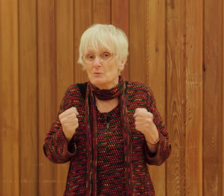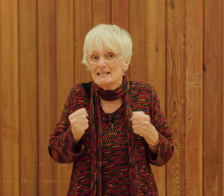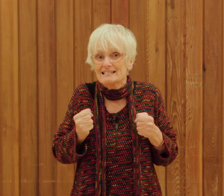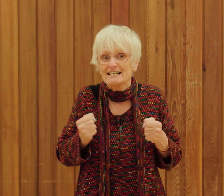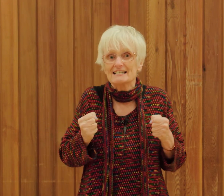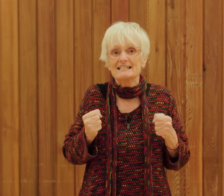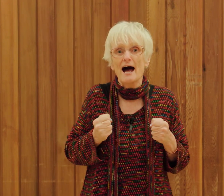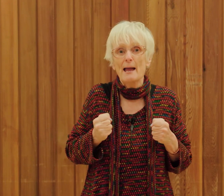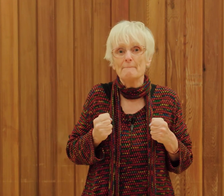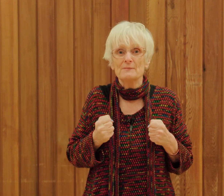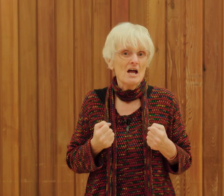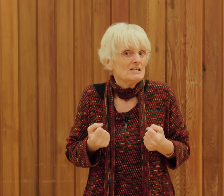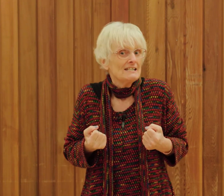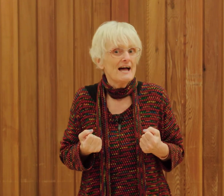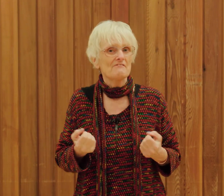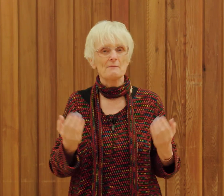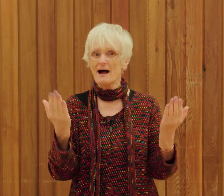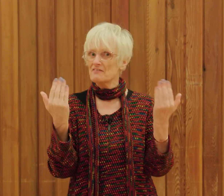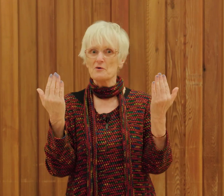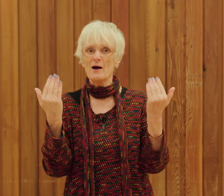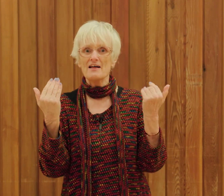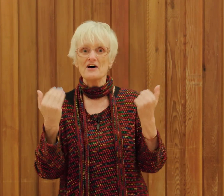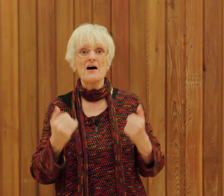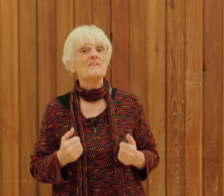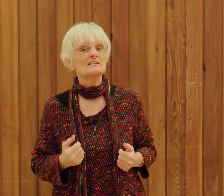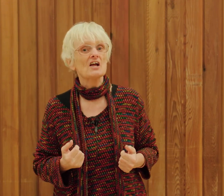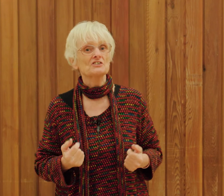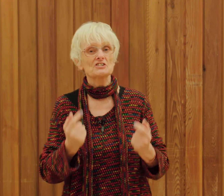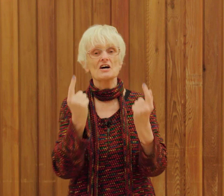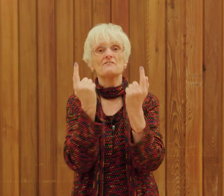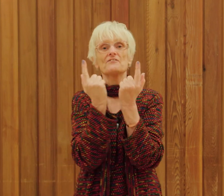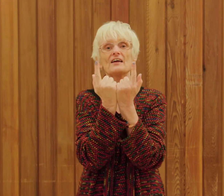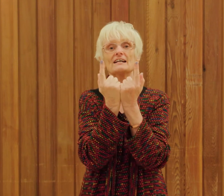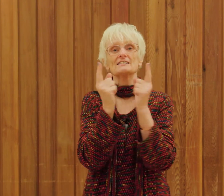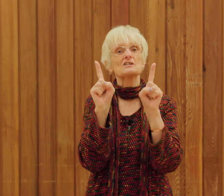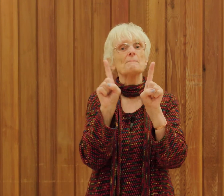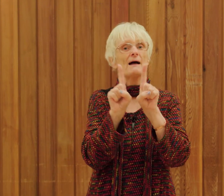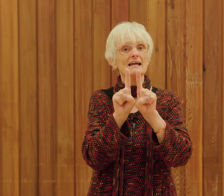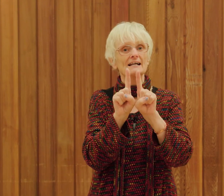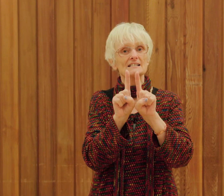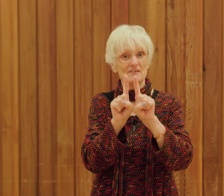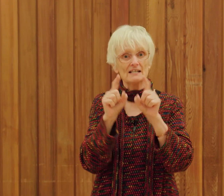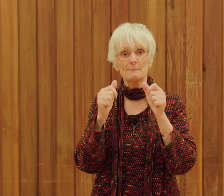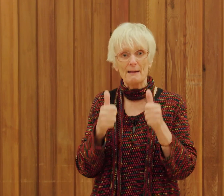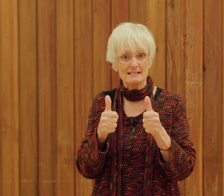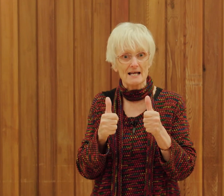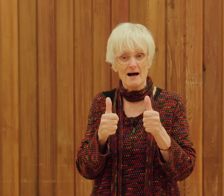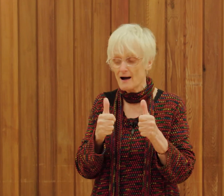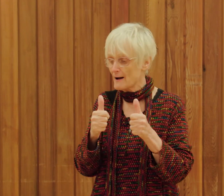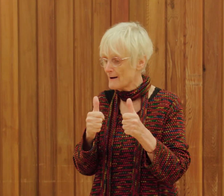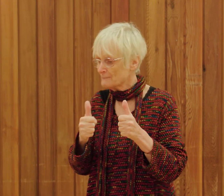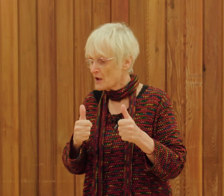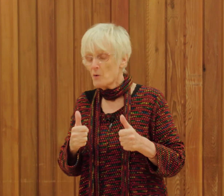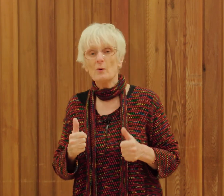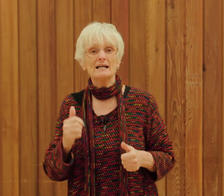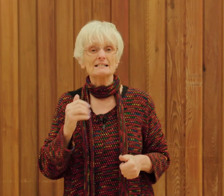can